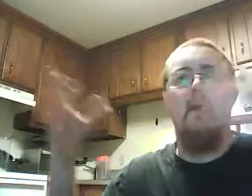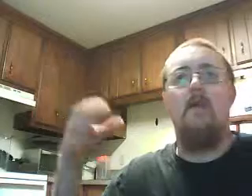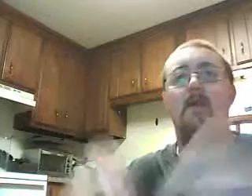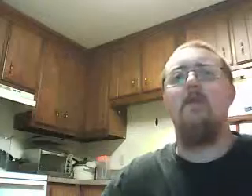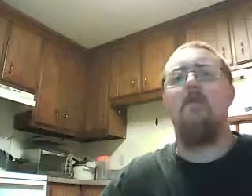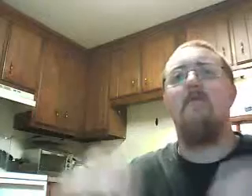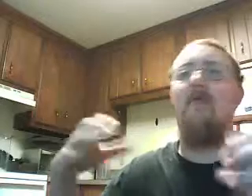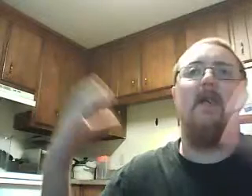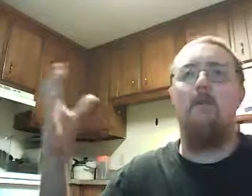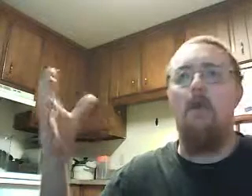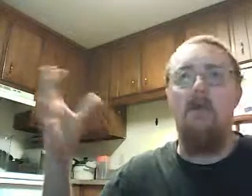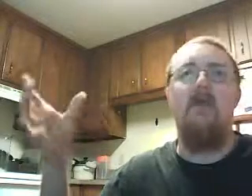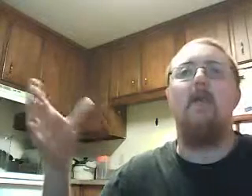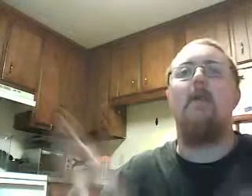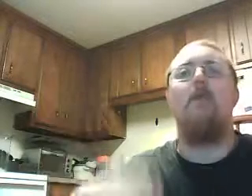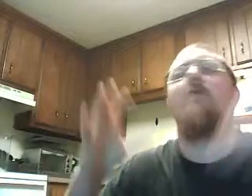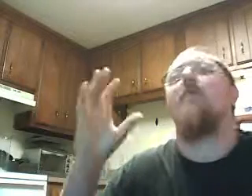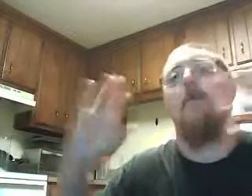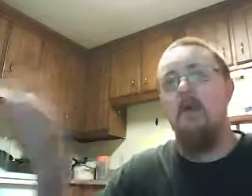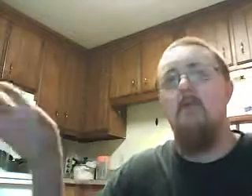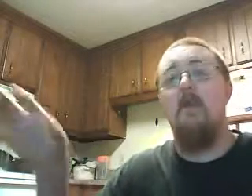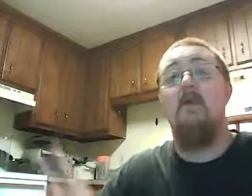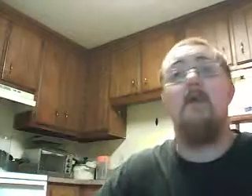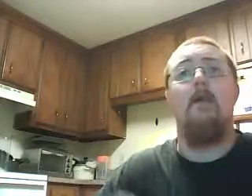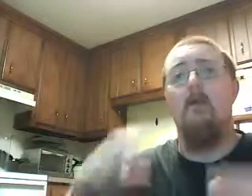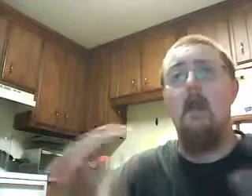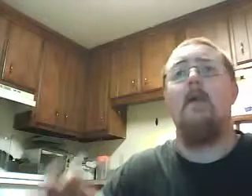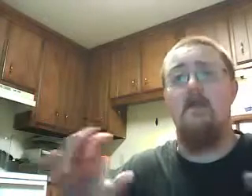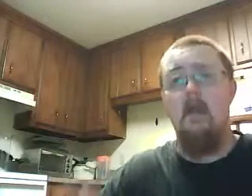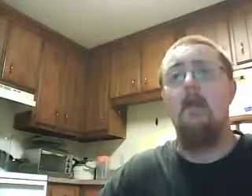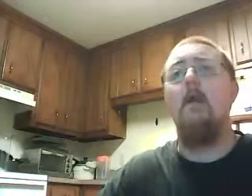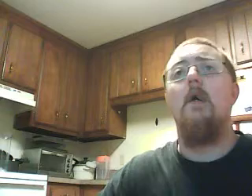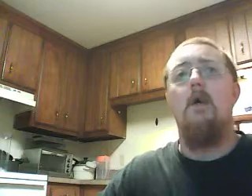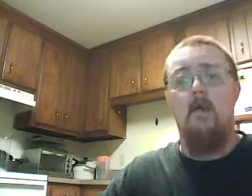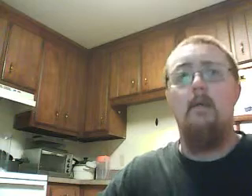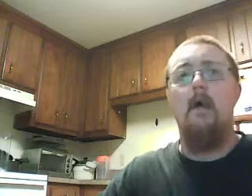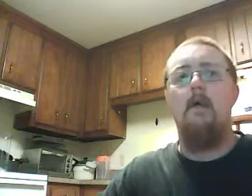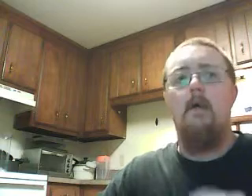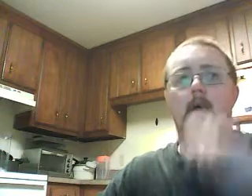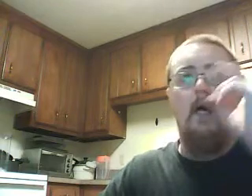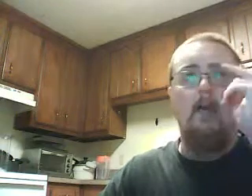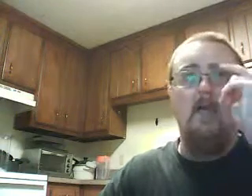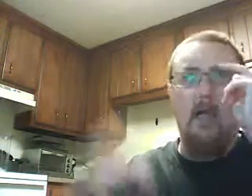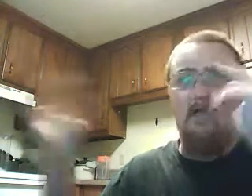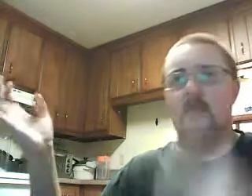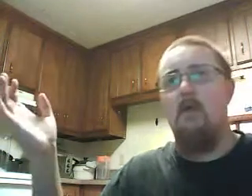times and you're just fed up with listing it. You just want to get rid of it because evidently you're not going to sell it on eBay. You can't list it on